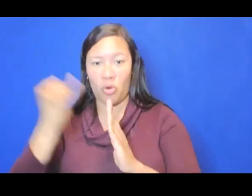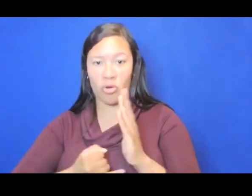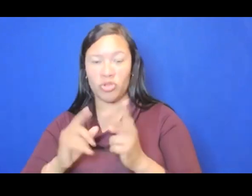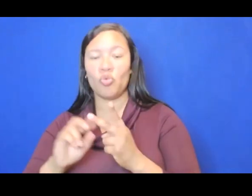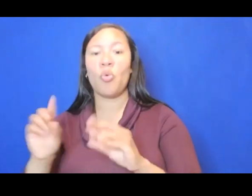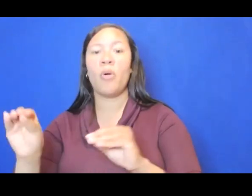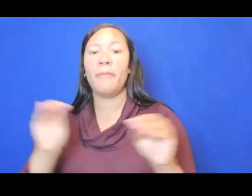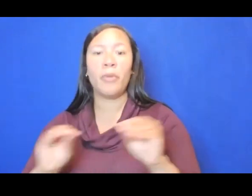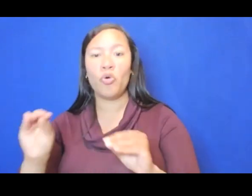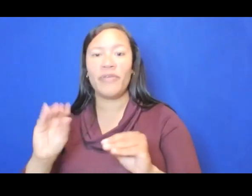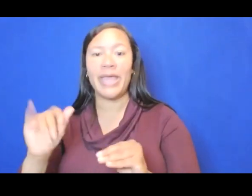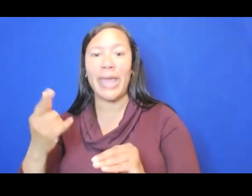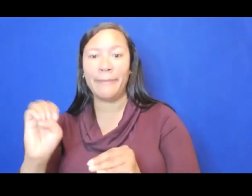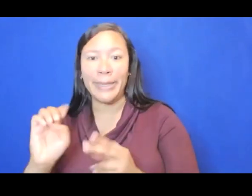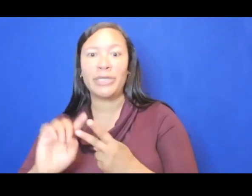Okay.